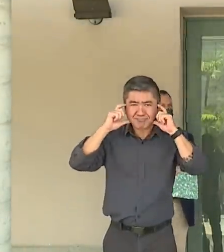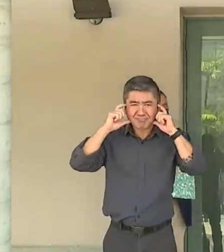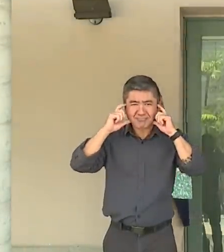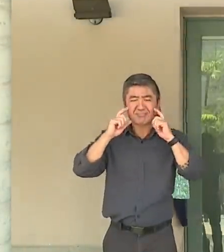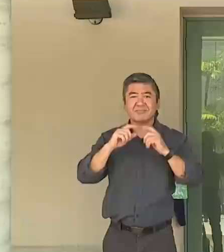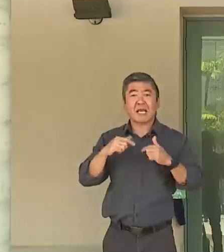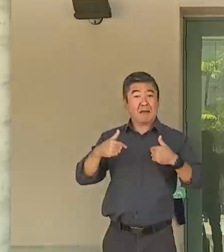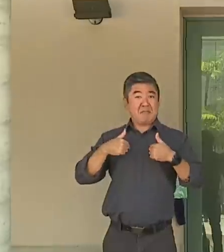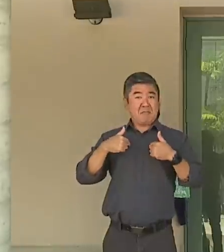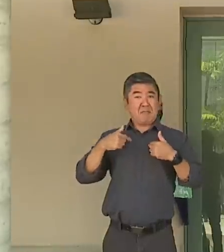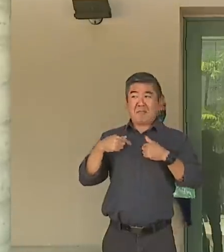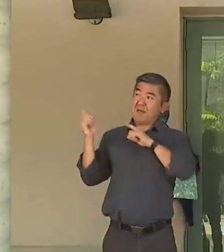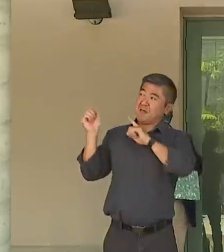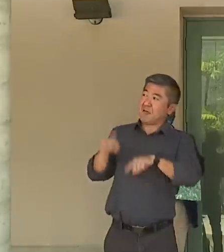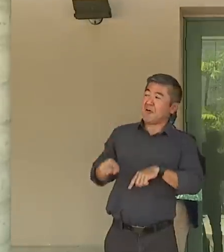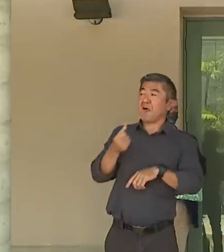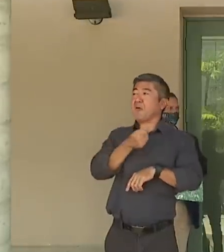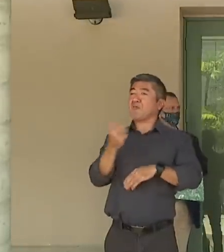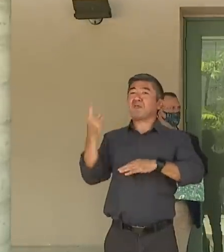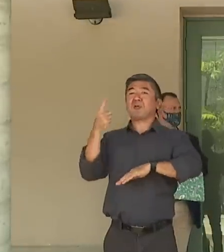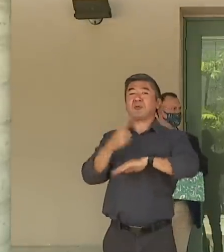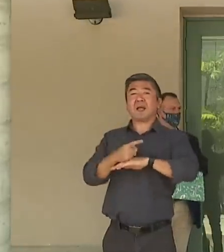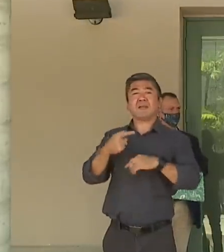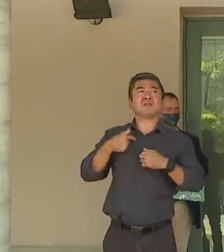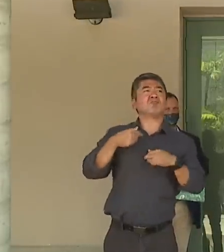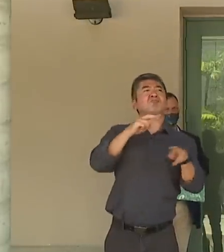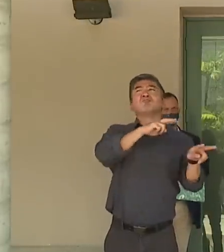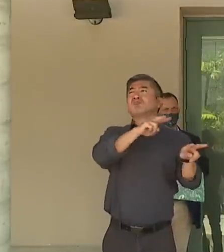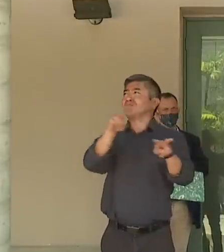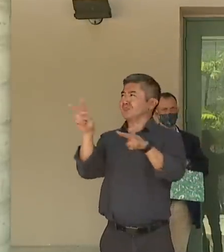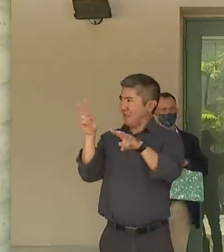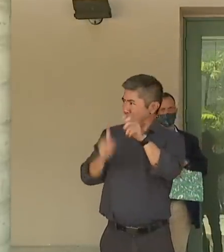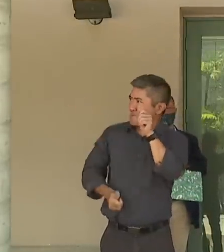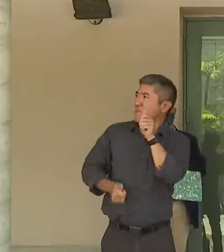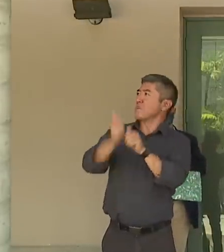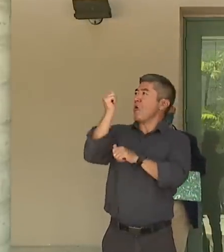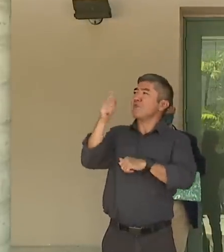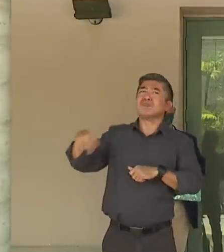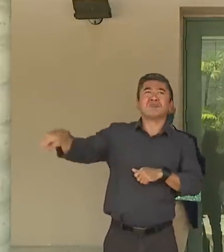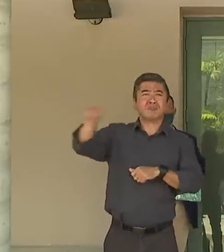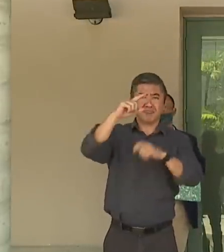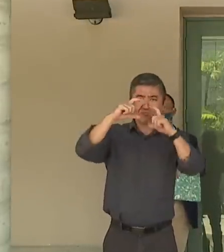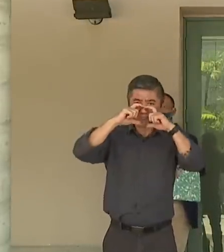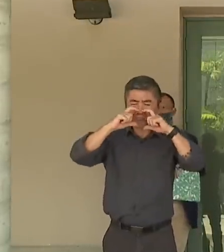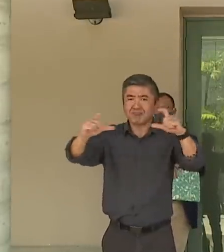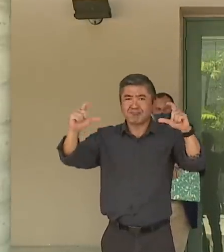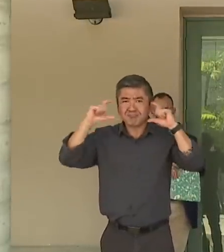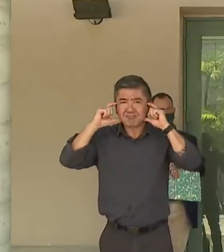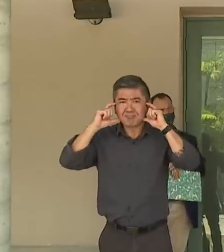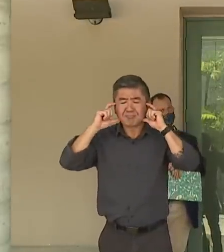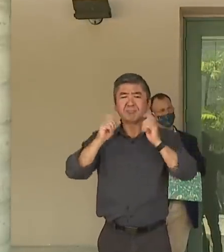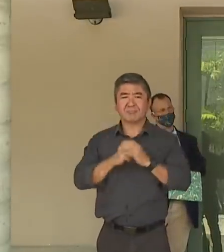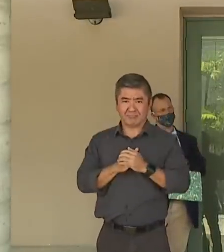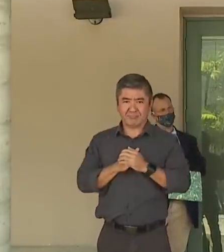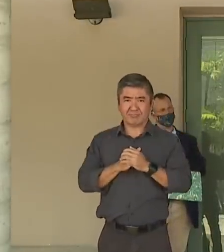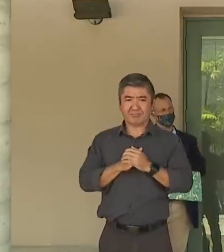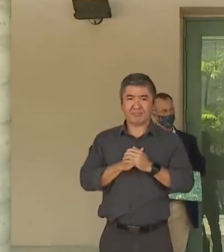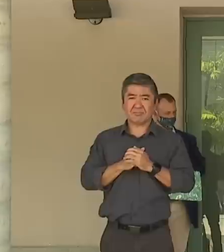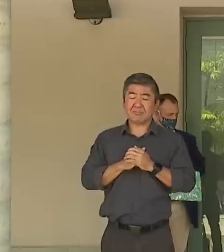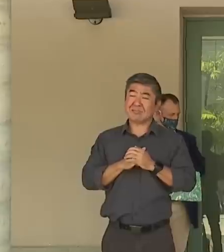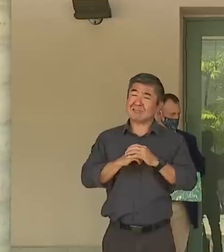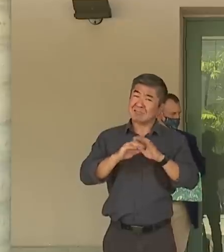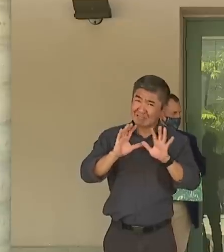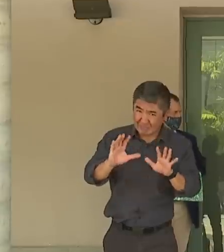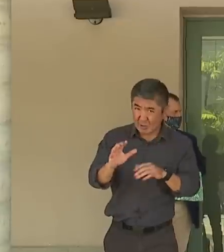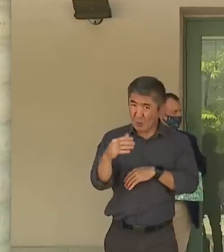here over the last several days, I've noticed that the majority of people are doing the right things. But again, all it takes